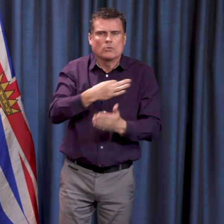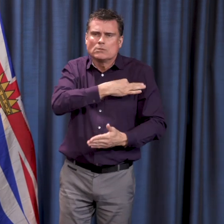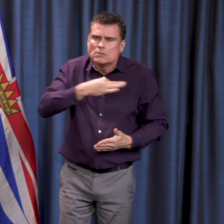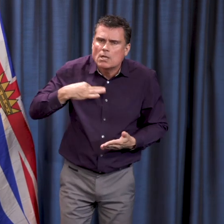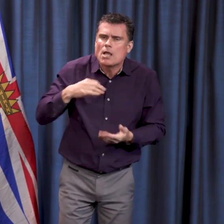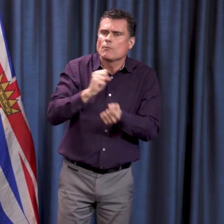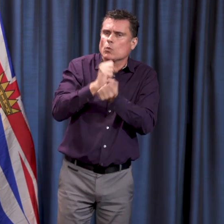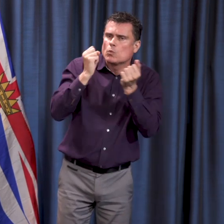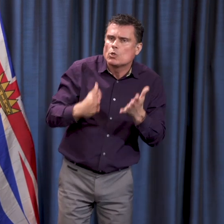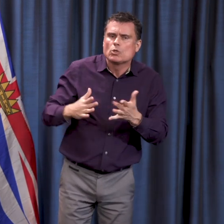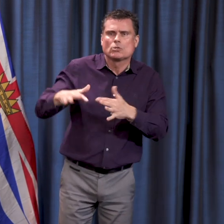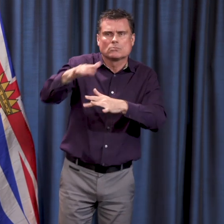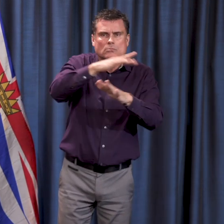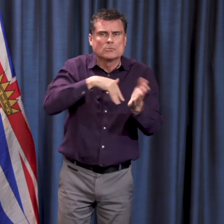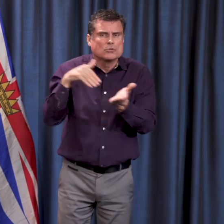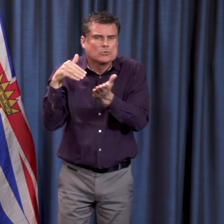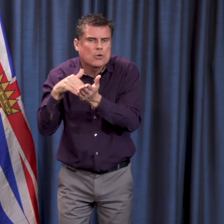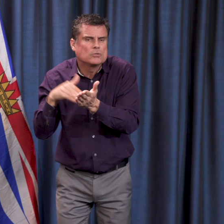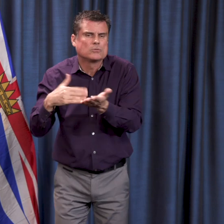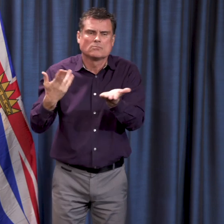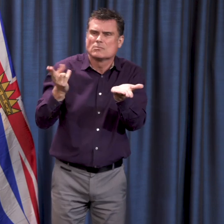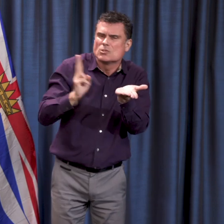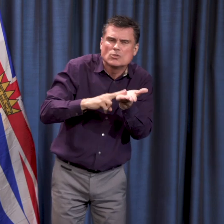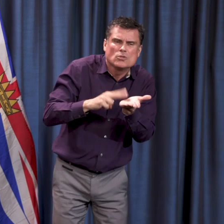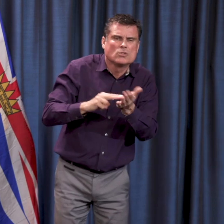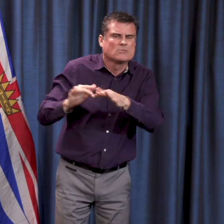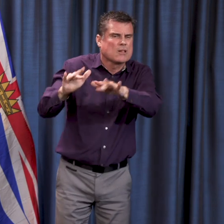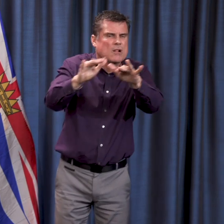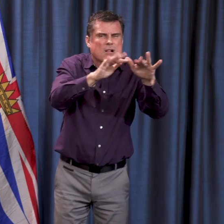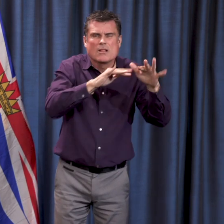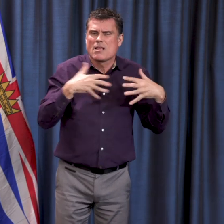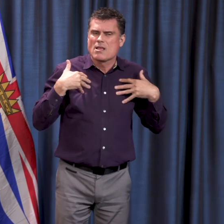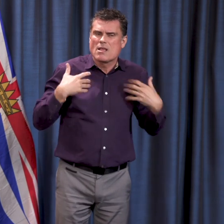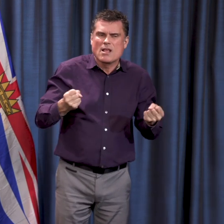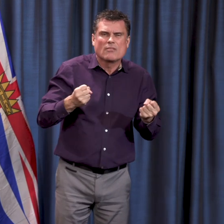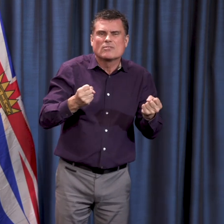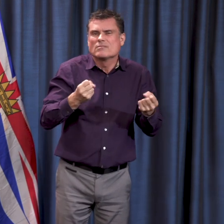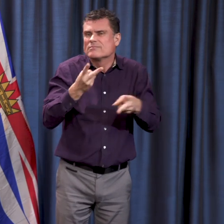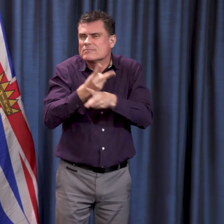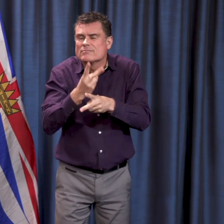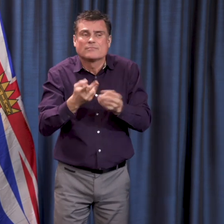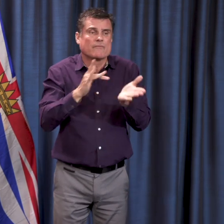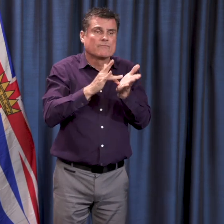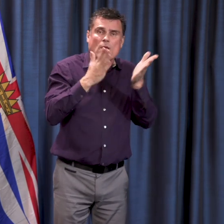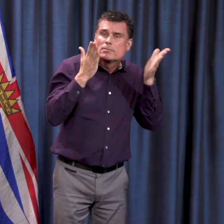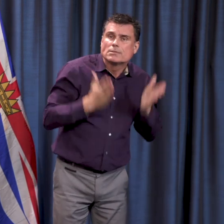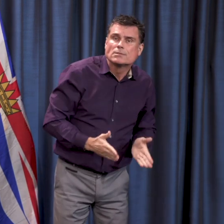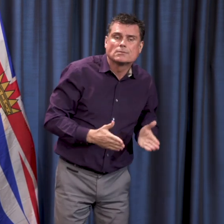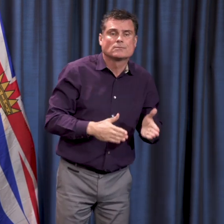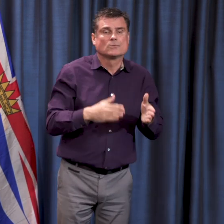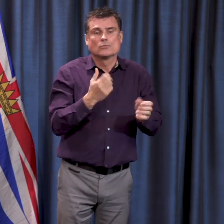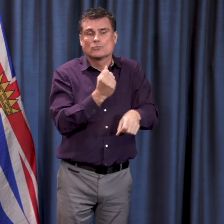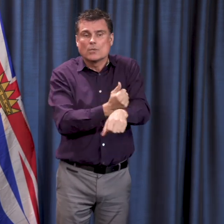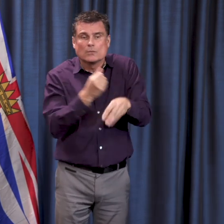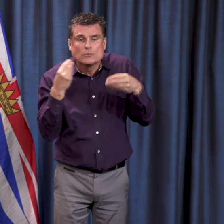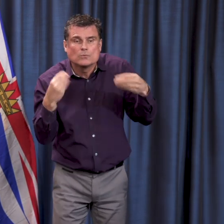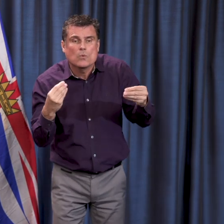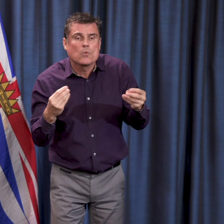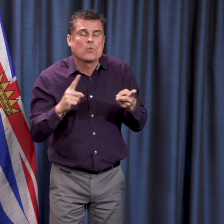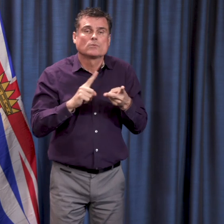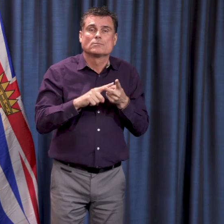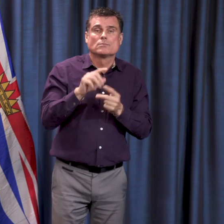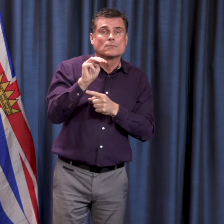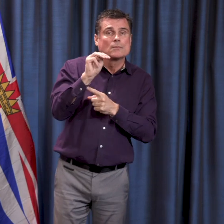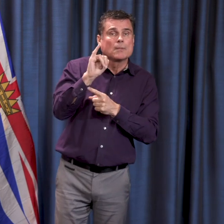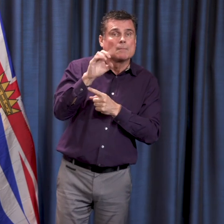BC and resident doctors of BC, and other health professions, such as pharmacists and midwives, who are every day